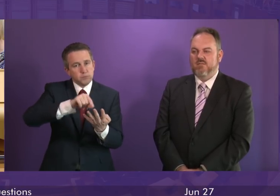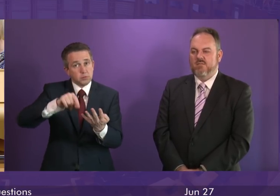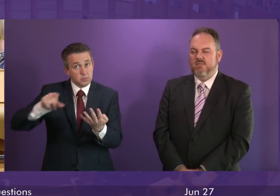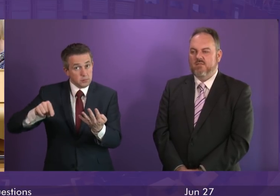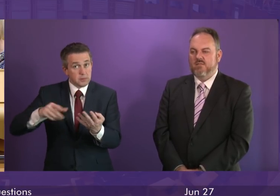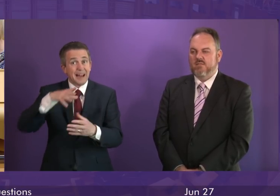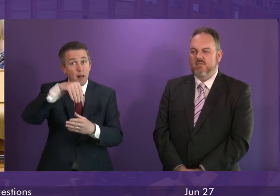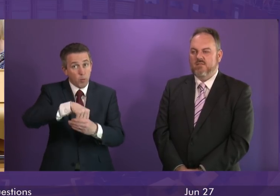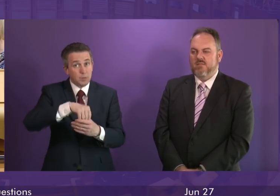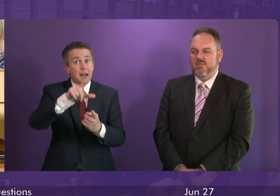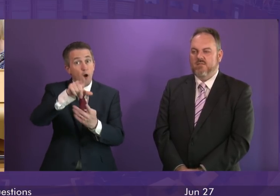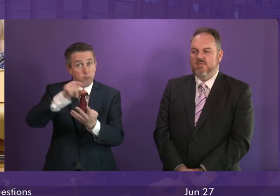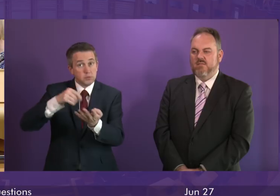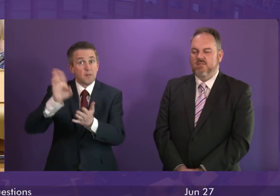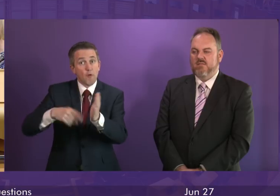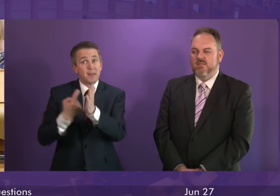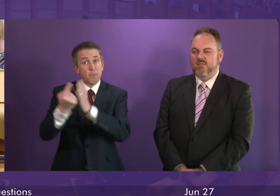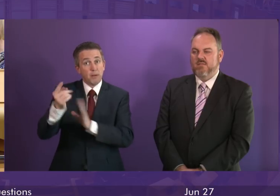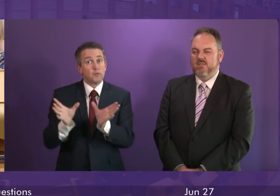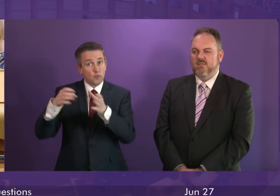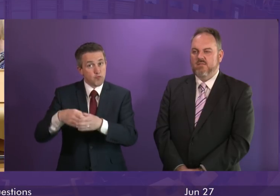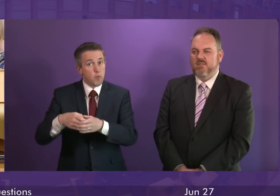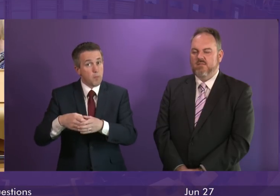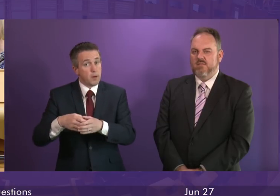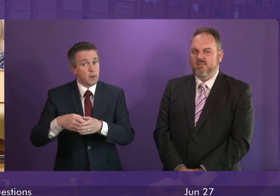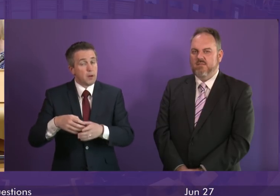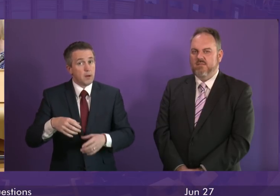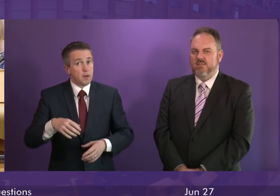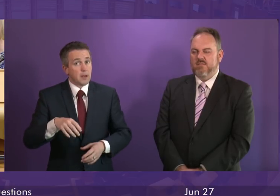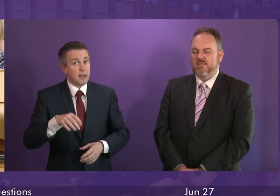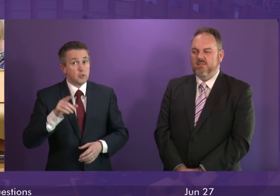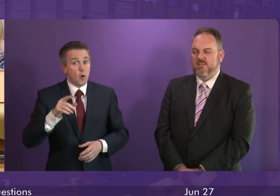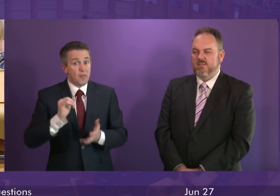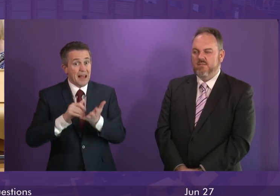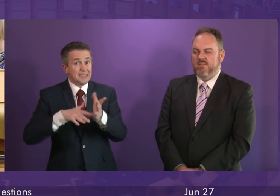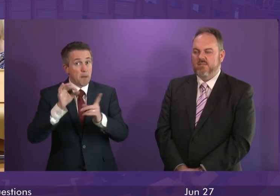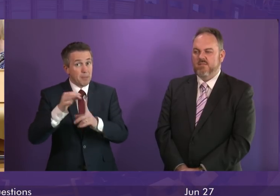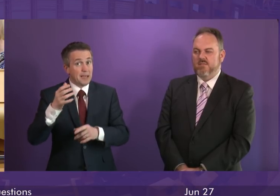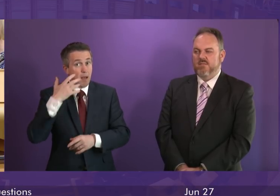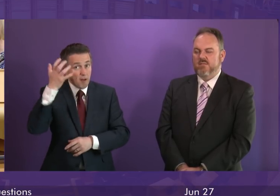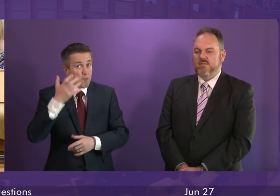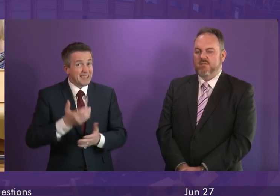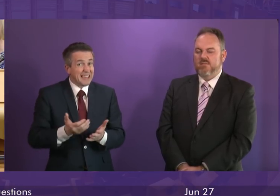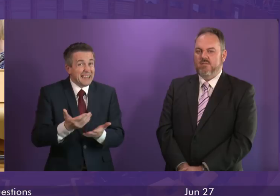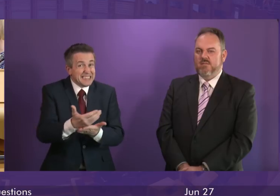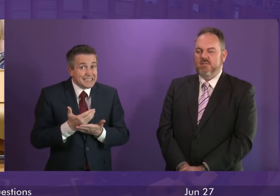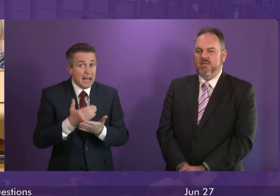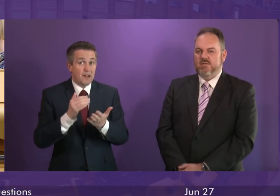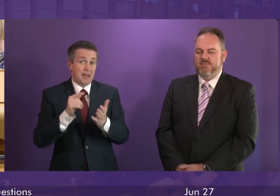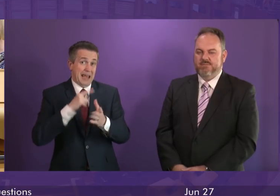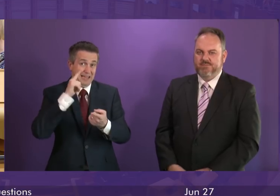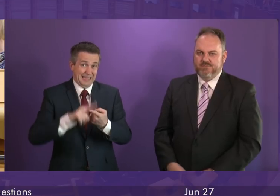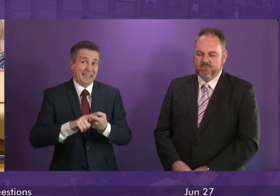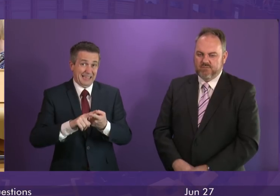options that have come forward more recently. So not only has this government saved A&E services in